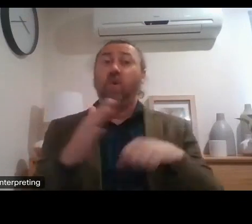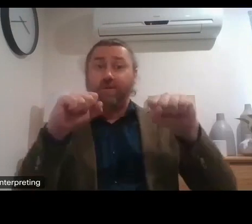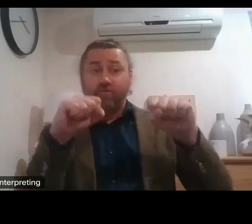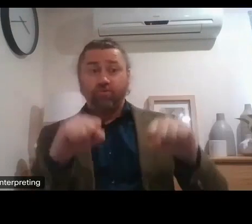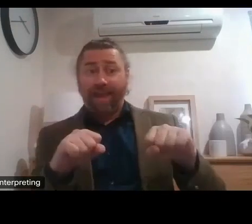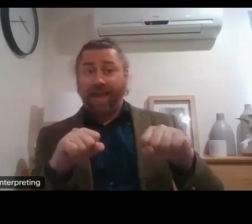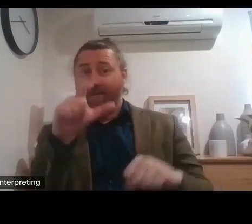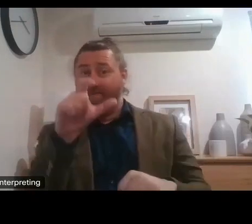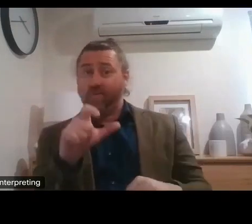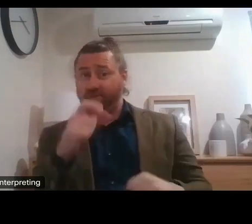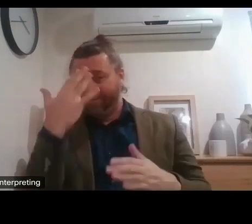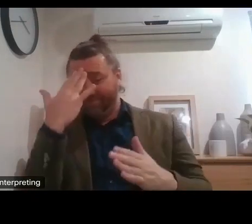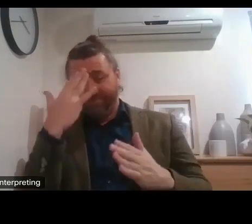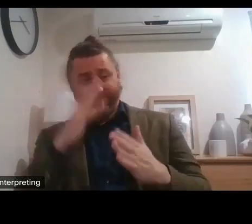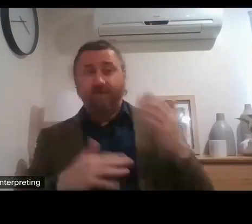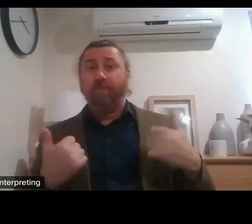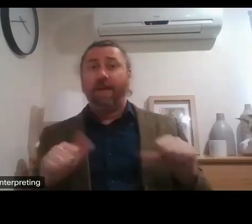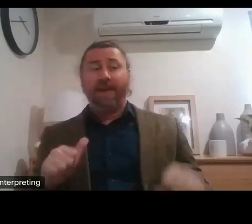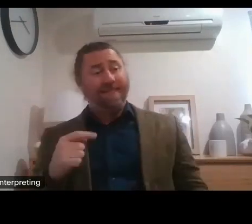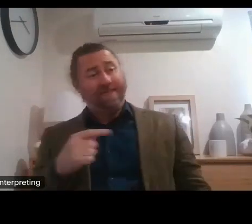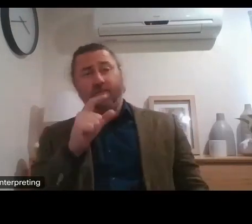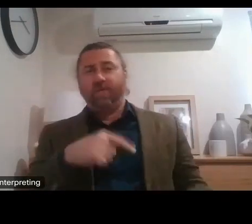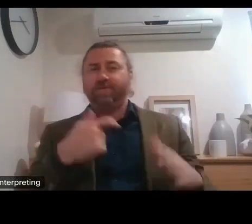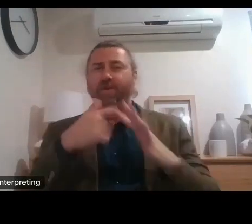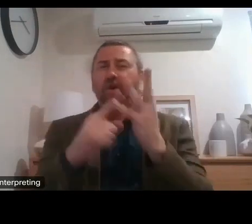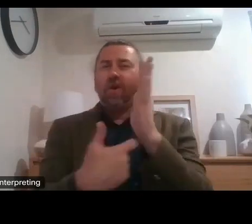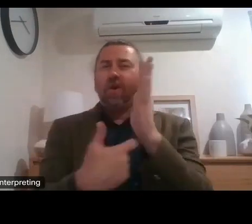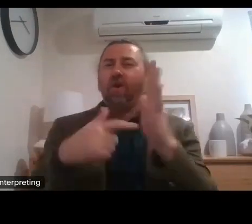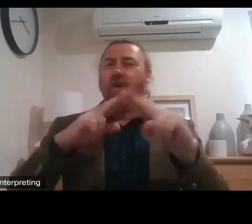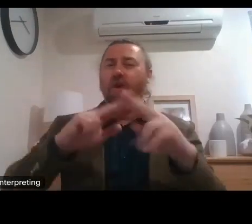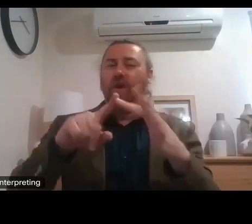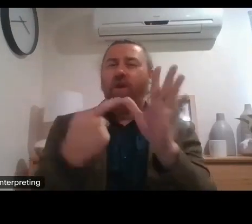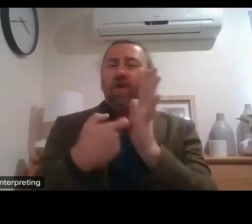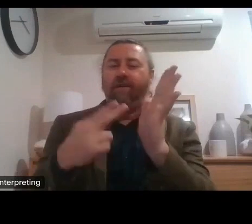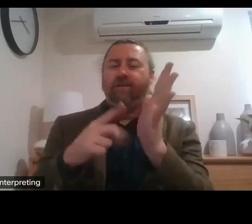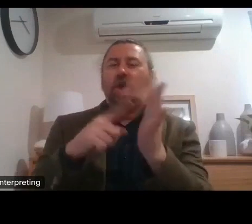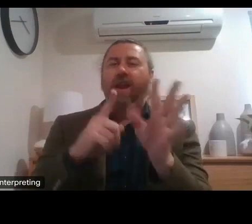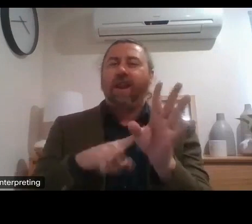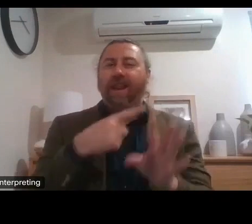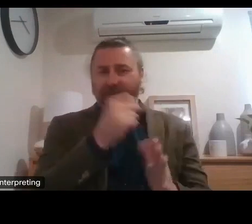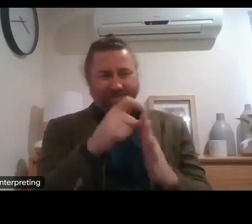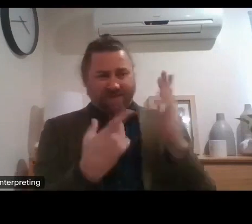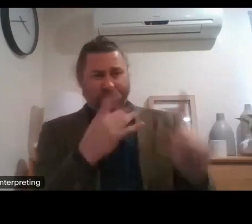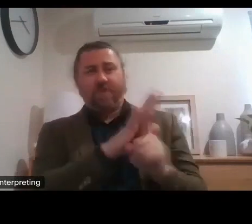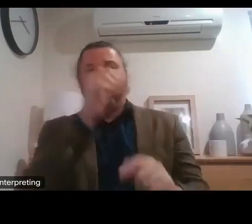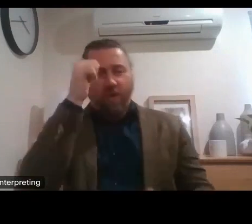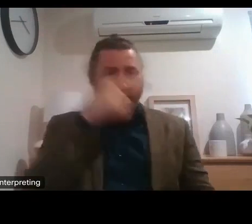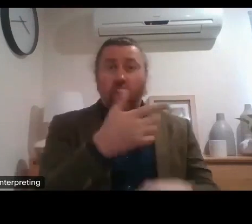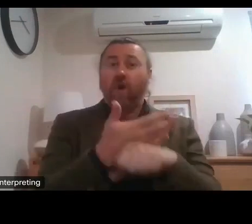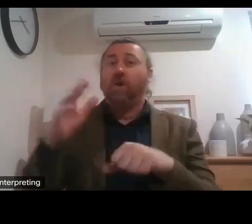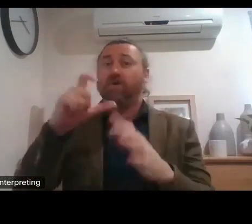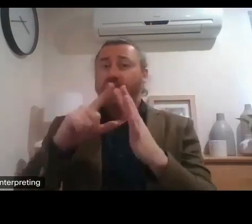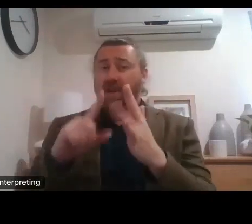with lived experience, with disability, Kurt Fearnley, a remarkable Australian. We've got a new CEO of the scheme, Rebecca